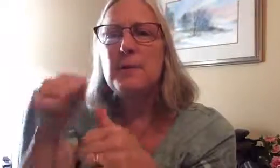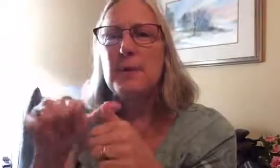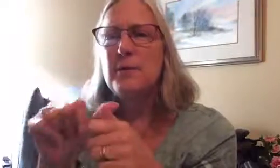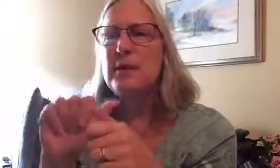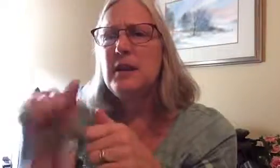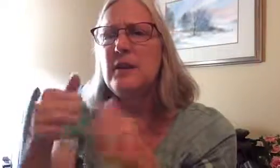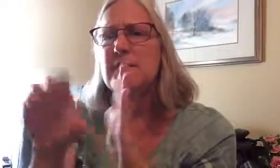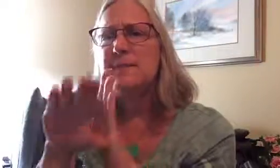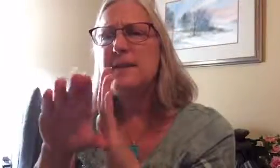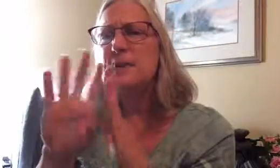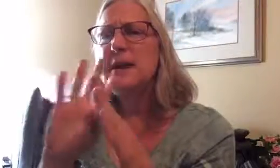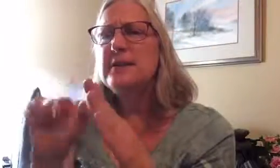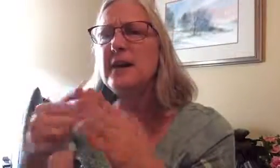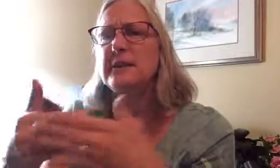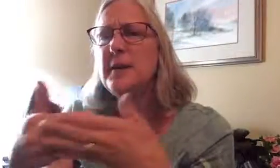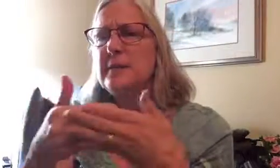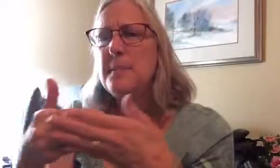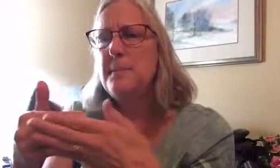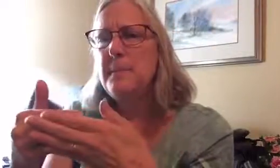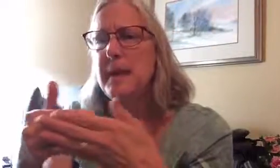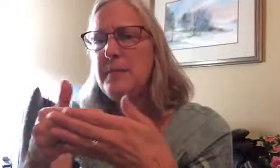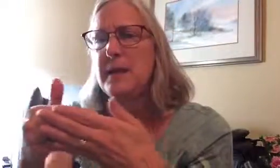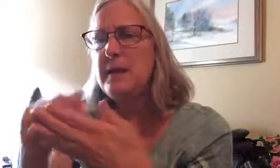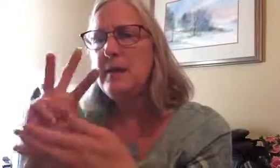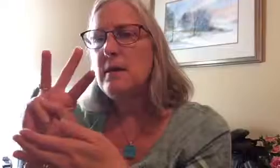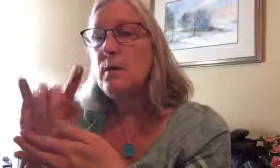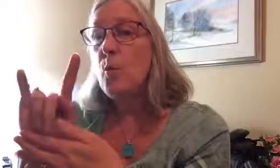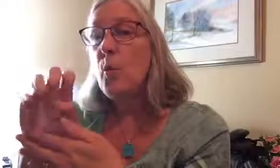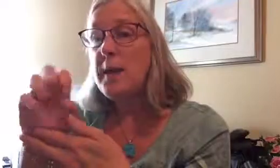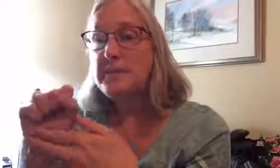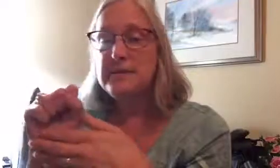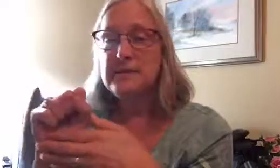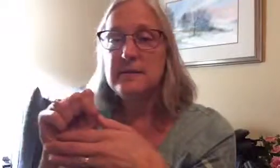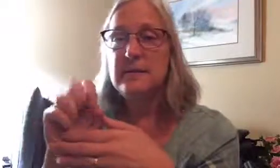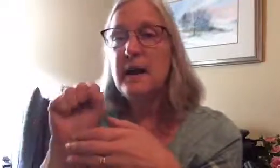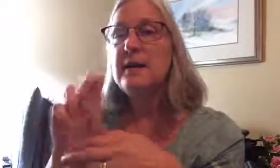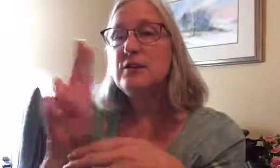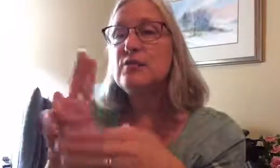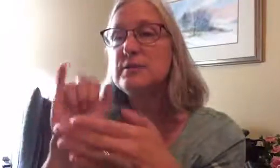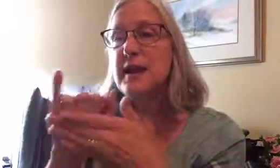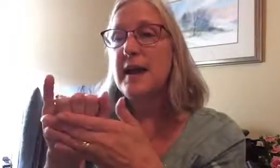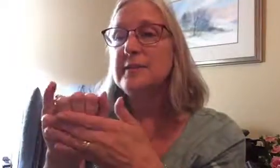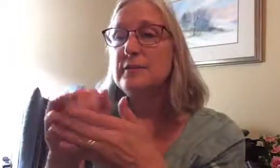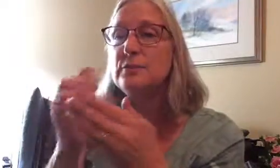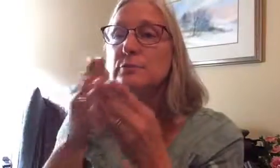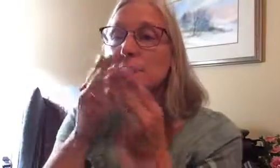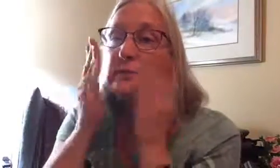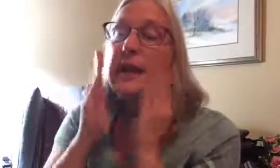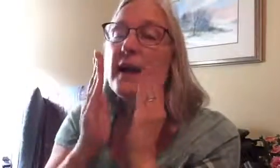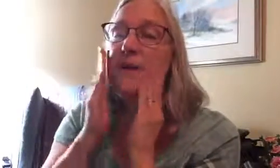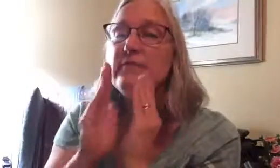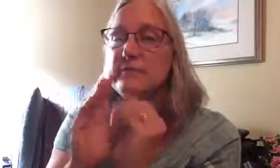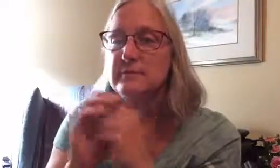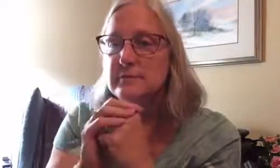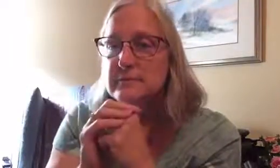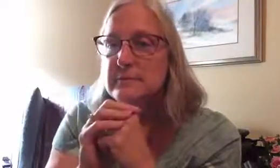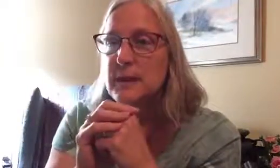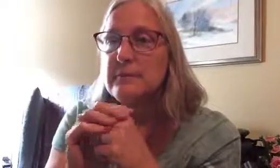remember in another video I talked about the baby wipes, I could use that to take off, but